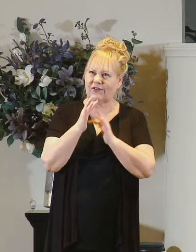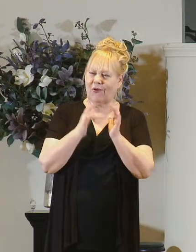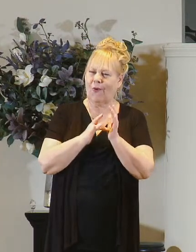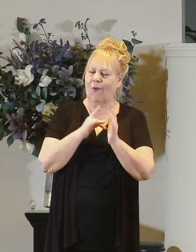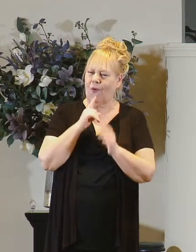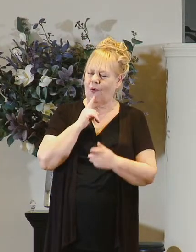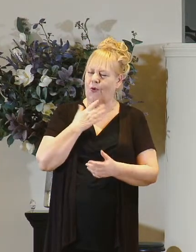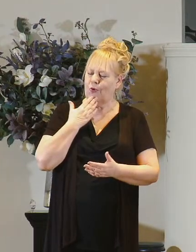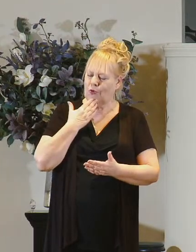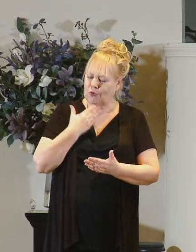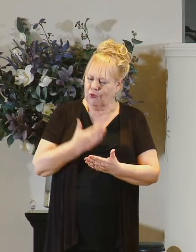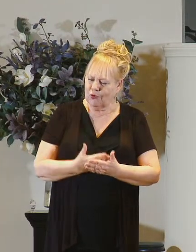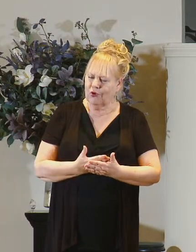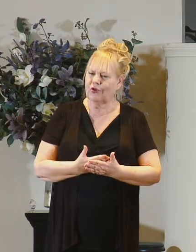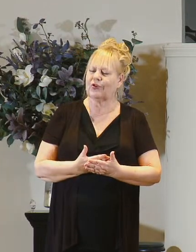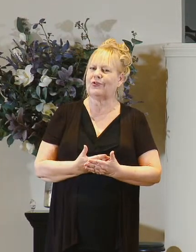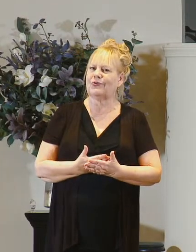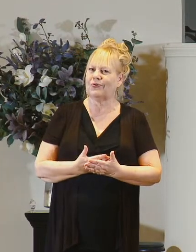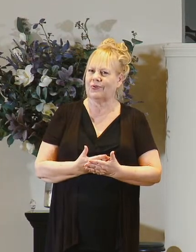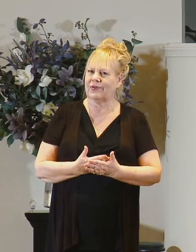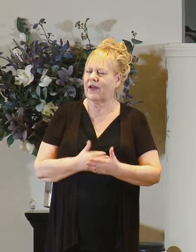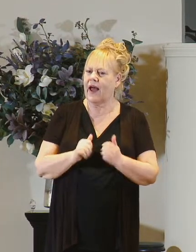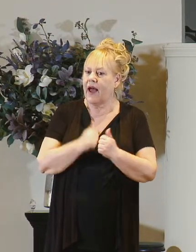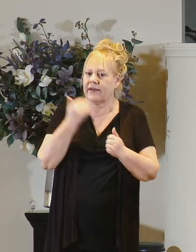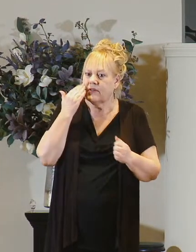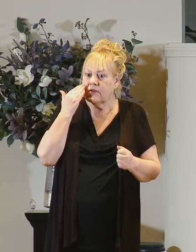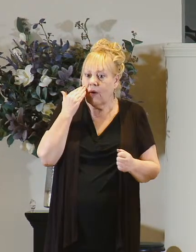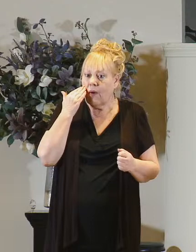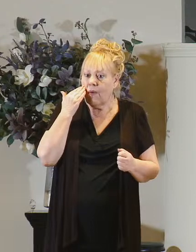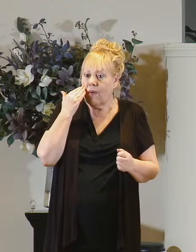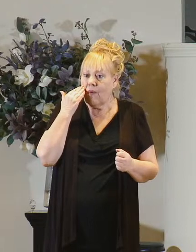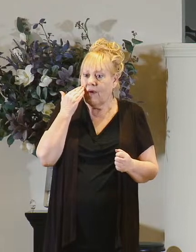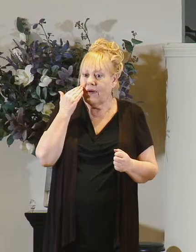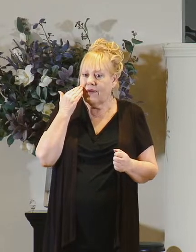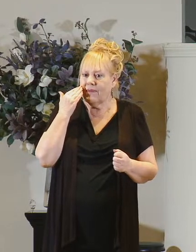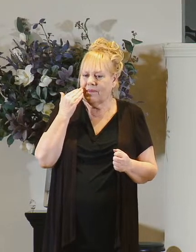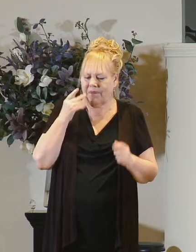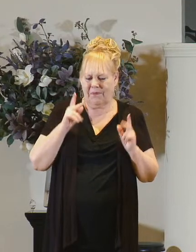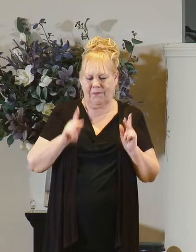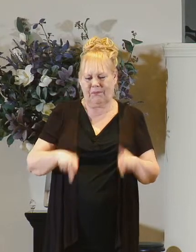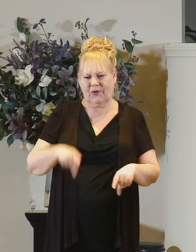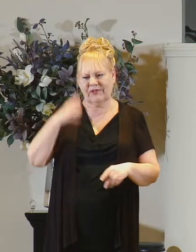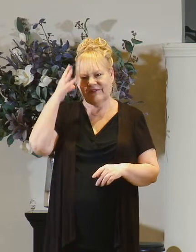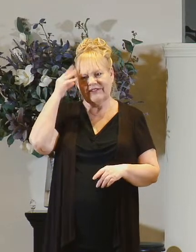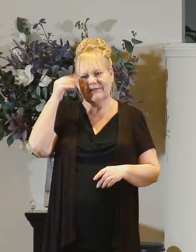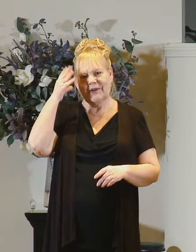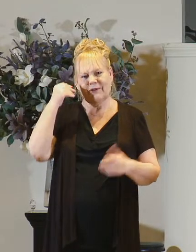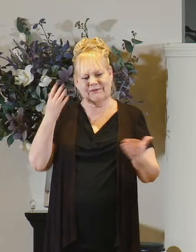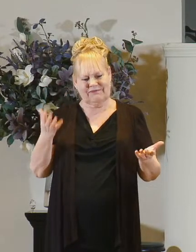how does he know that personal experience